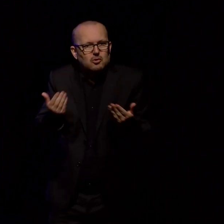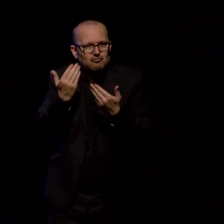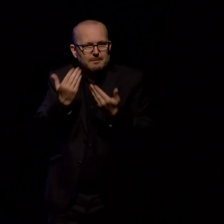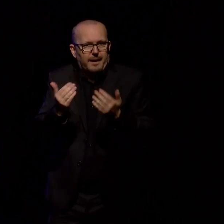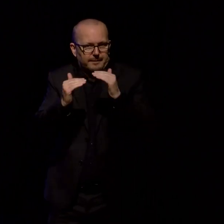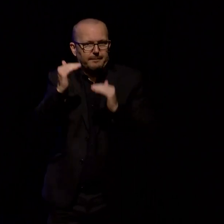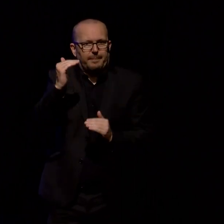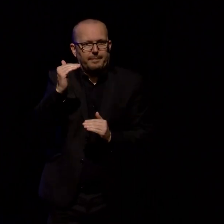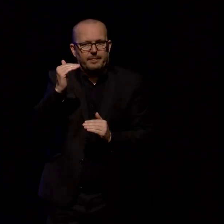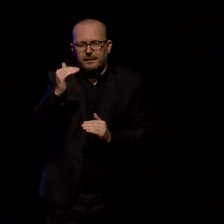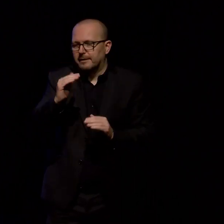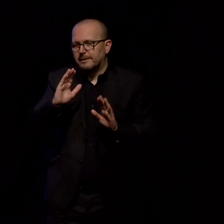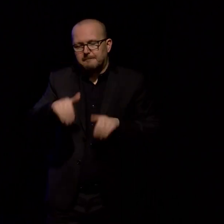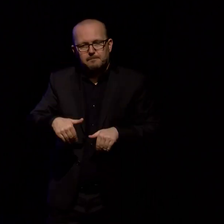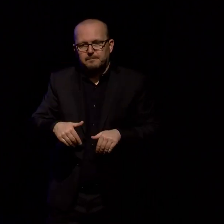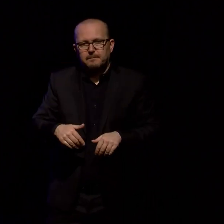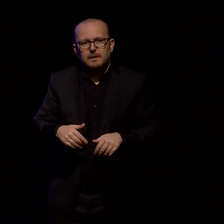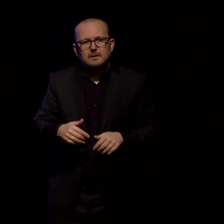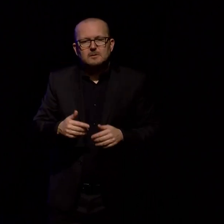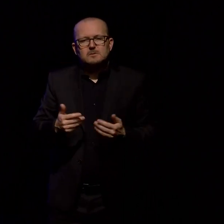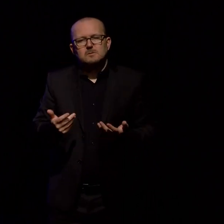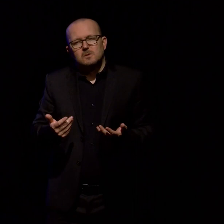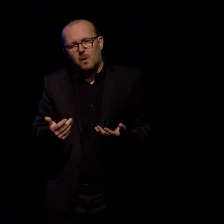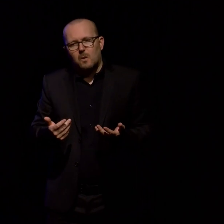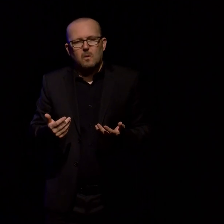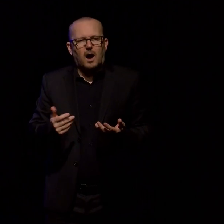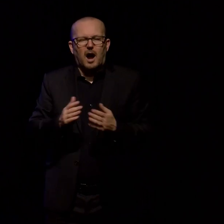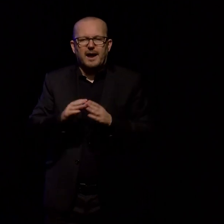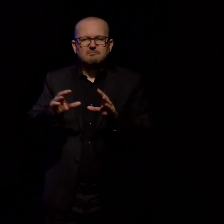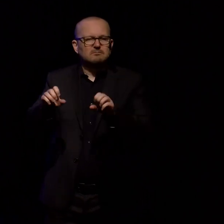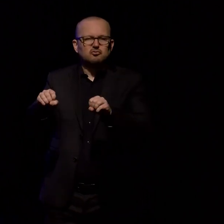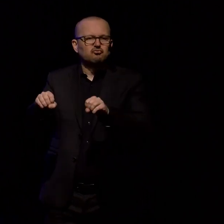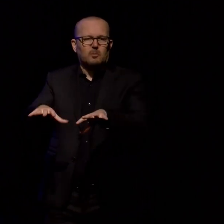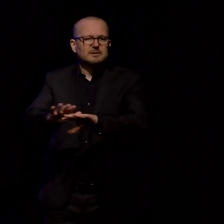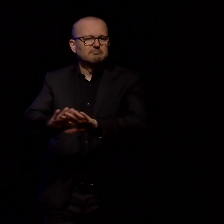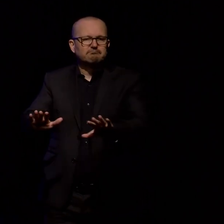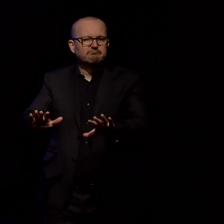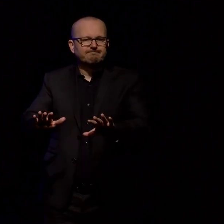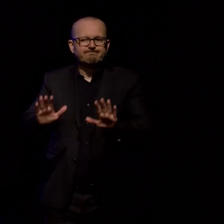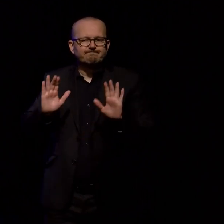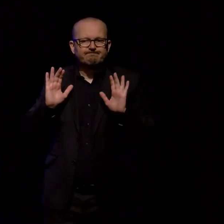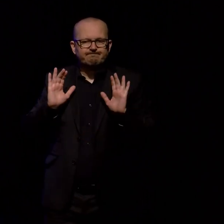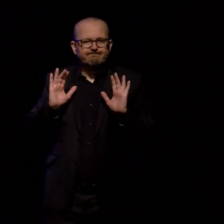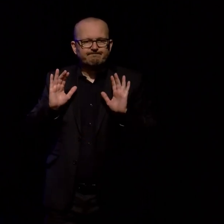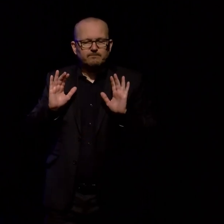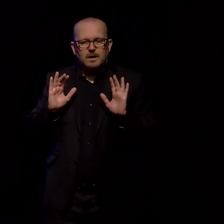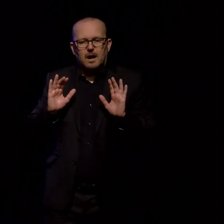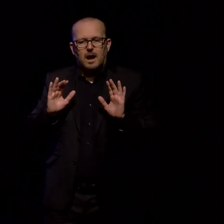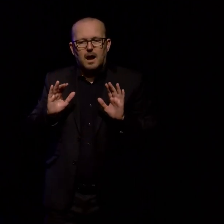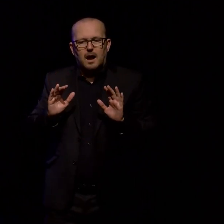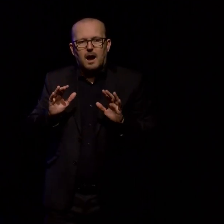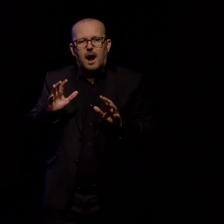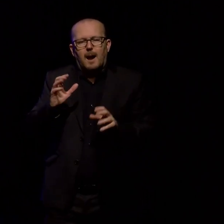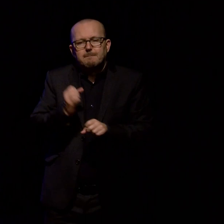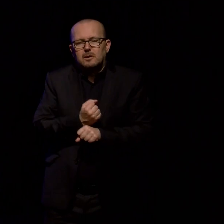happy with because it it's that the the corpus is small enough that I could represent every single thing